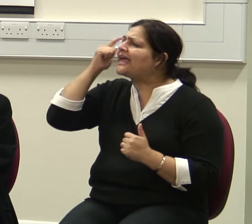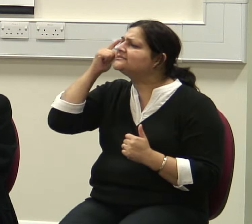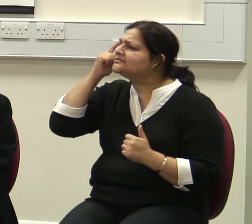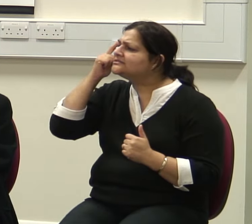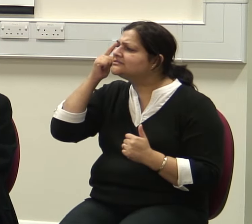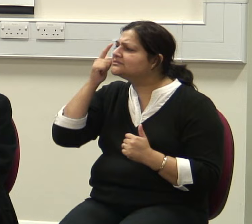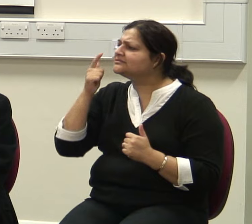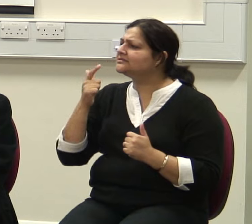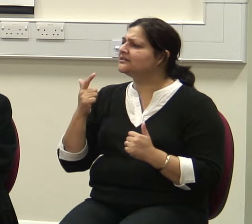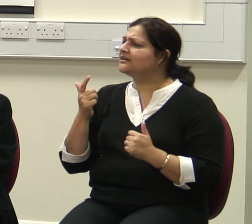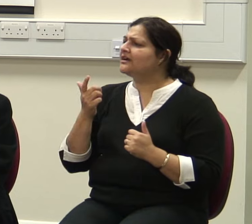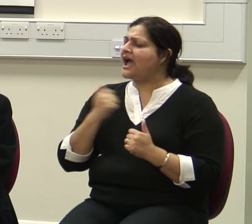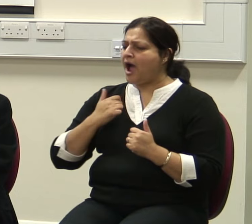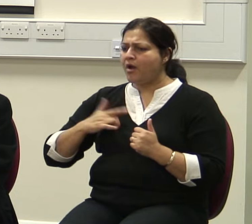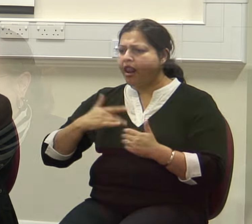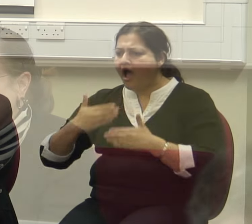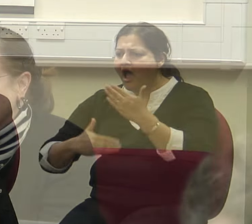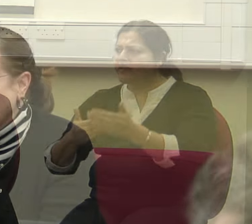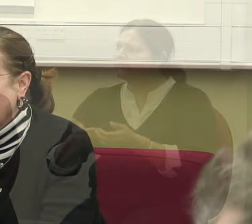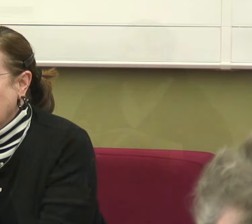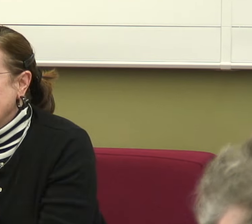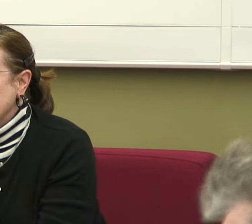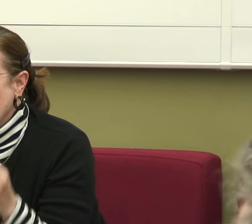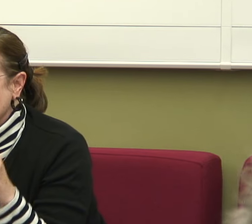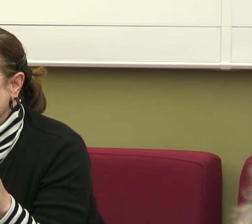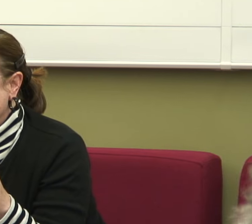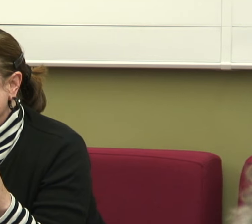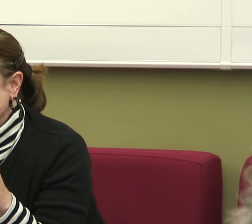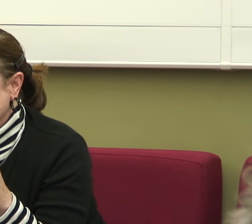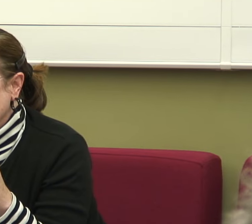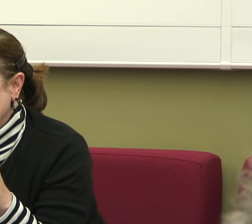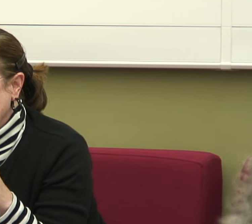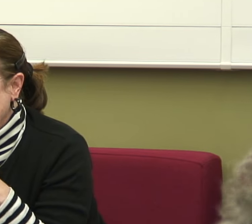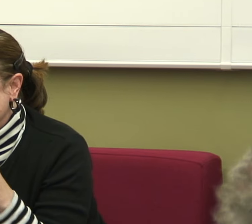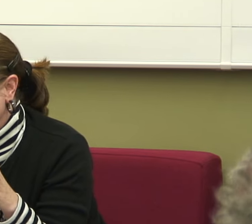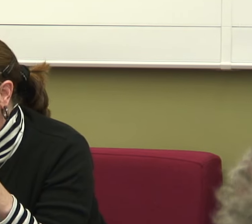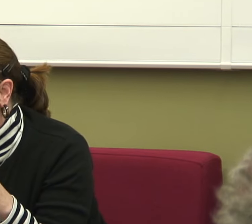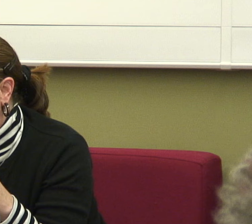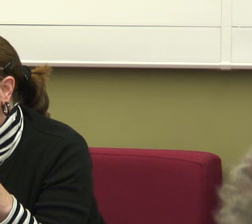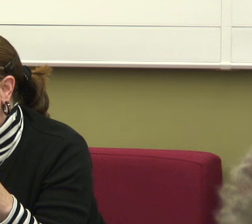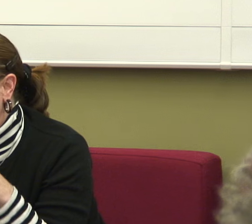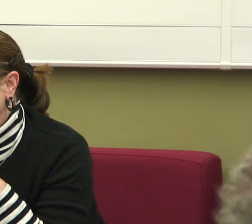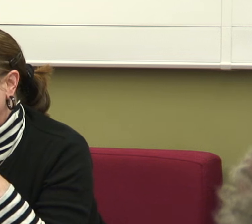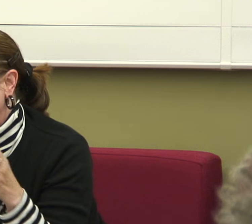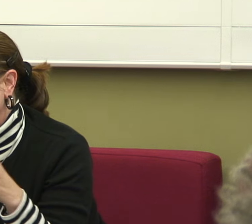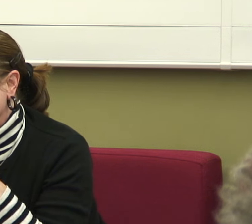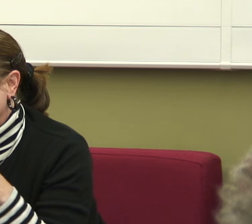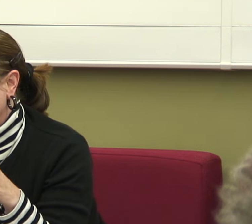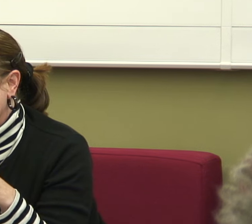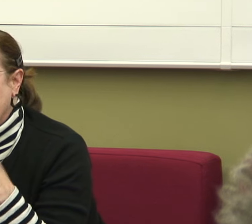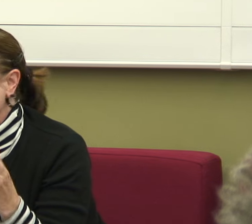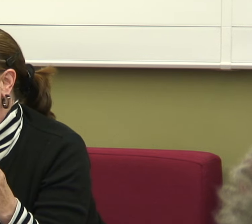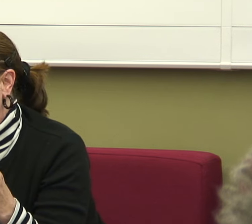we feel, influences our physiology. And is it the doctor's job to attempt to correct that if there's become